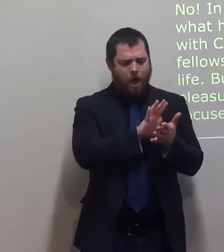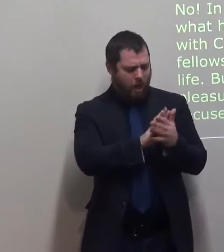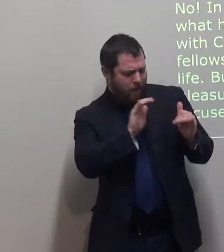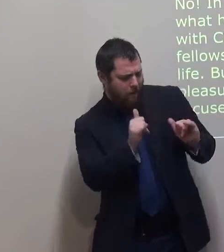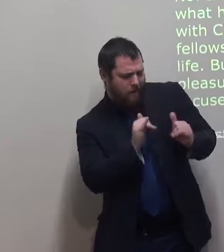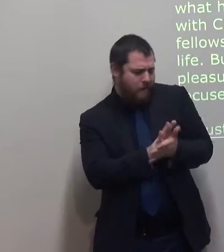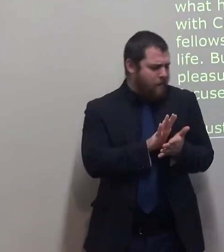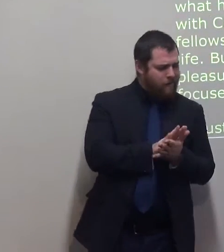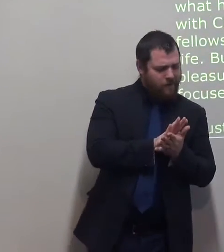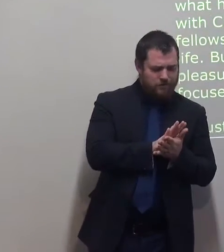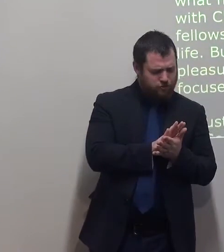I focused on God's